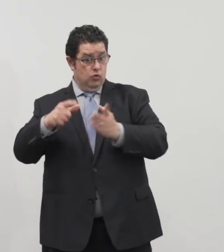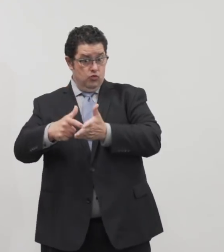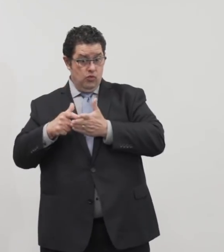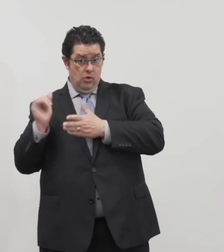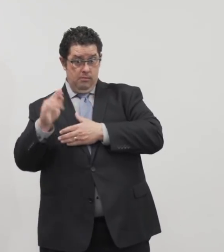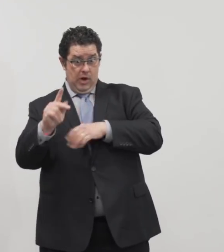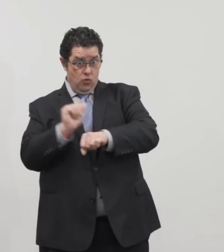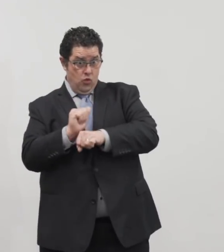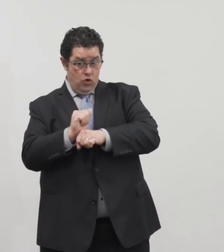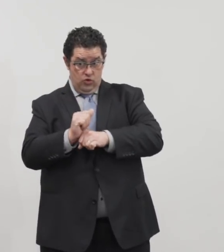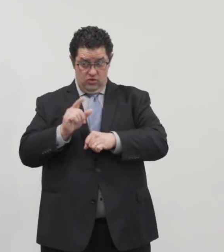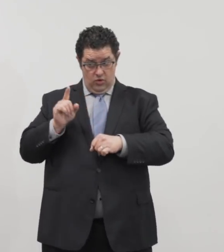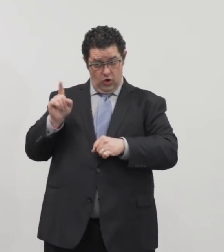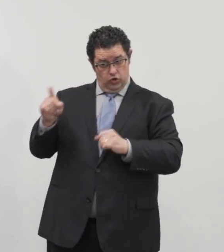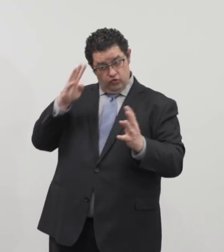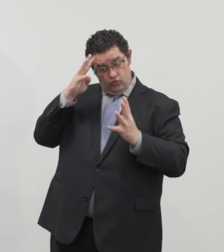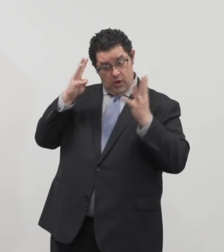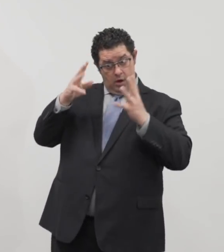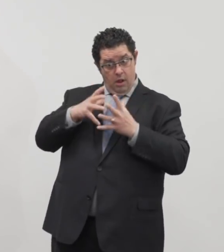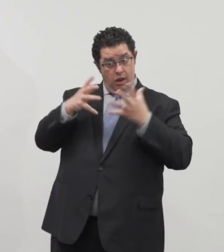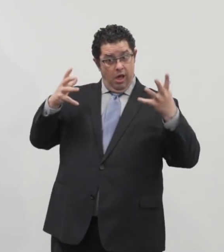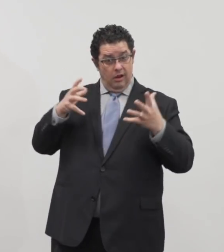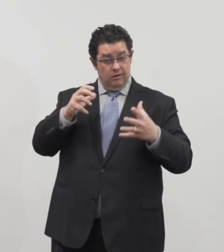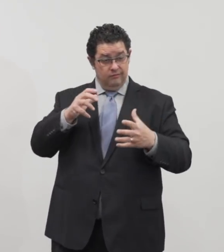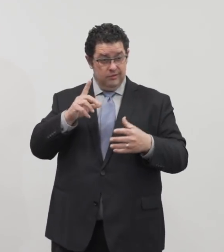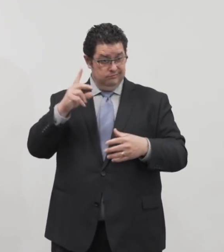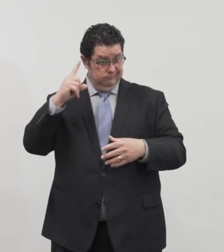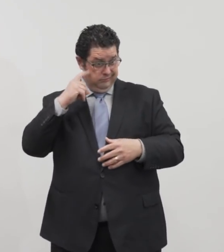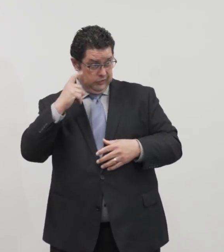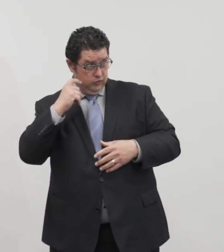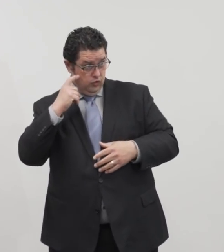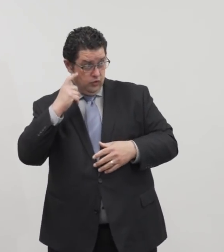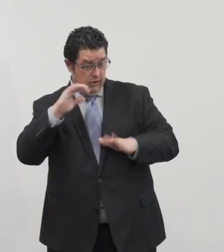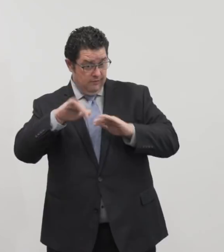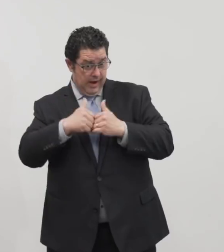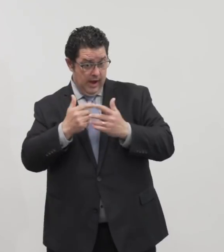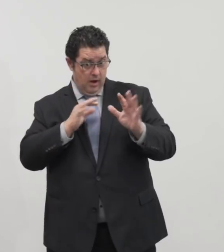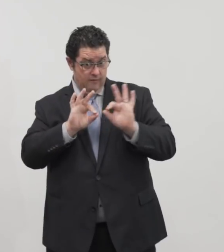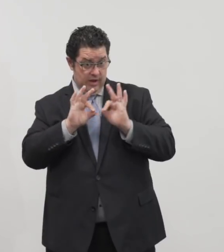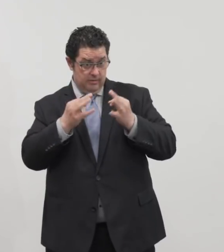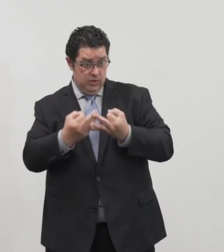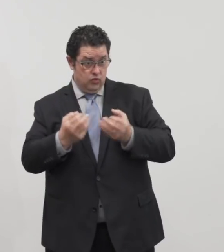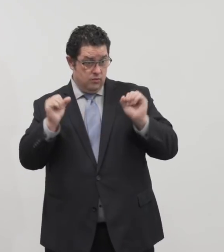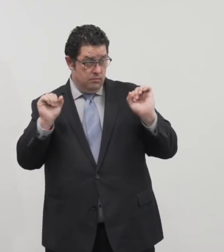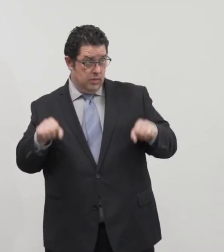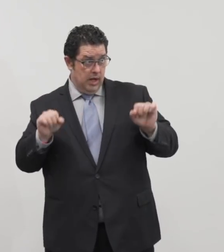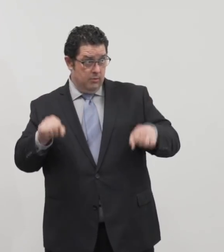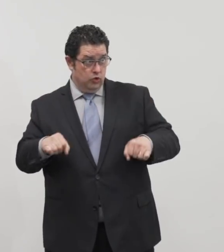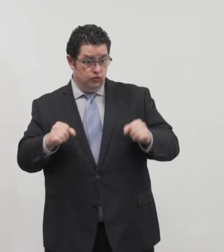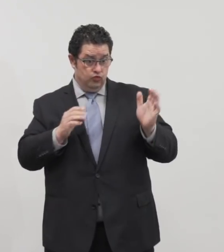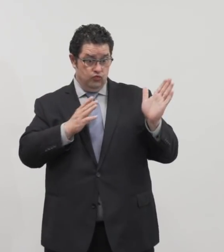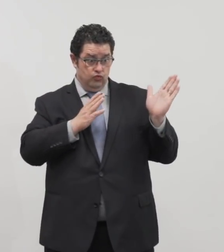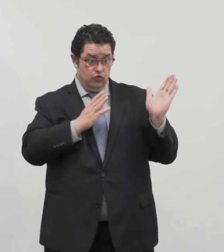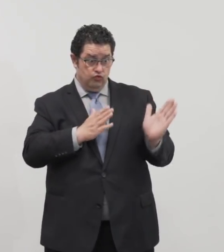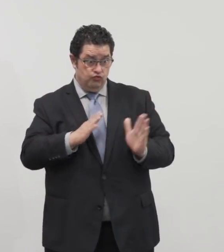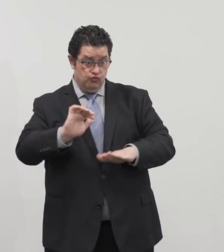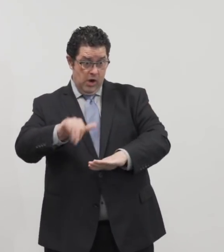a lot of uncertainty about how families are going to be able to actually arrange